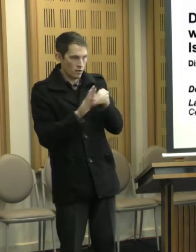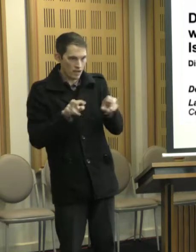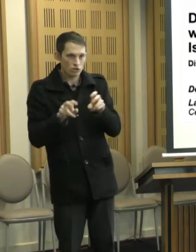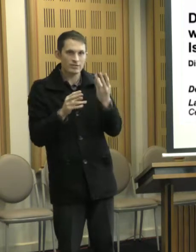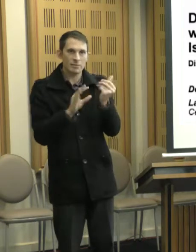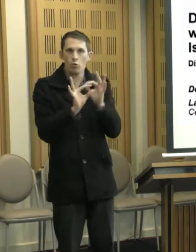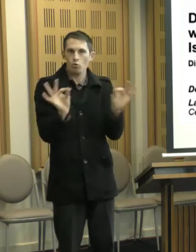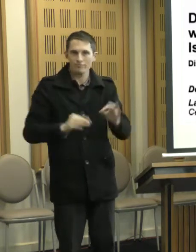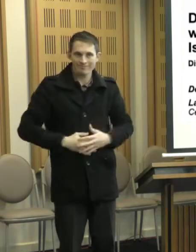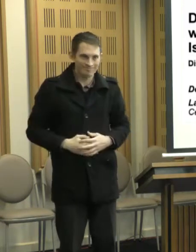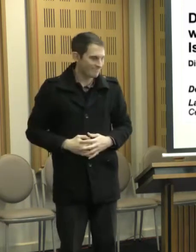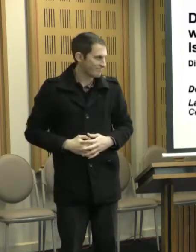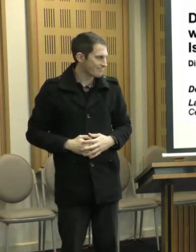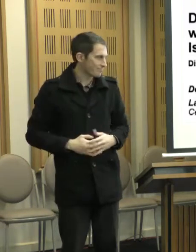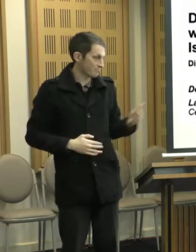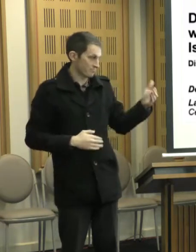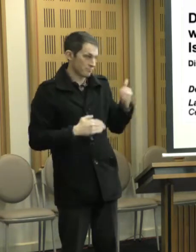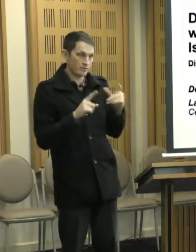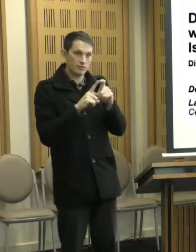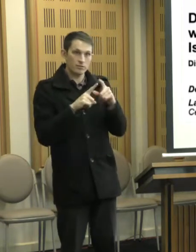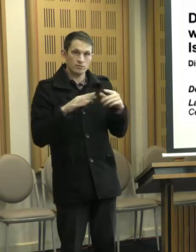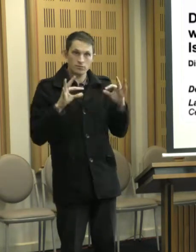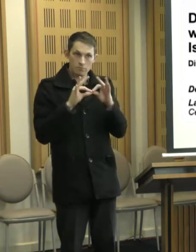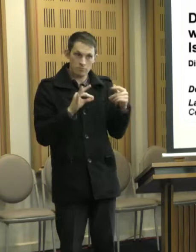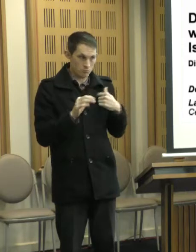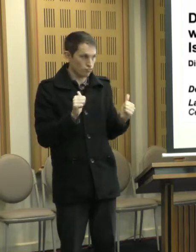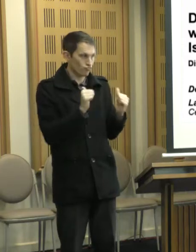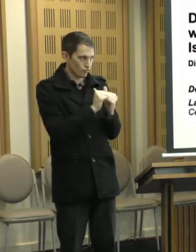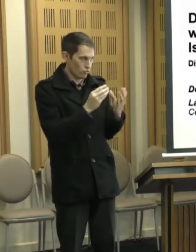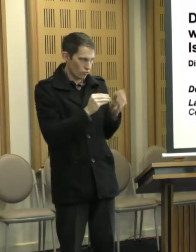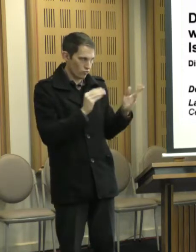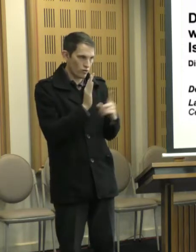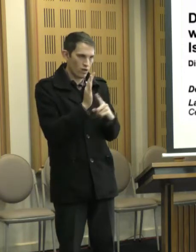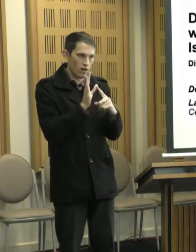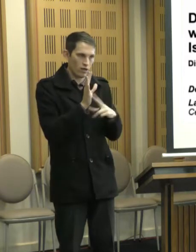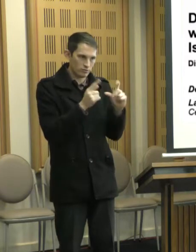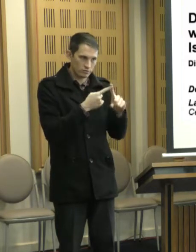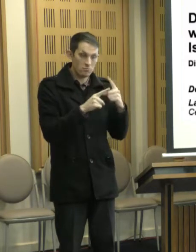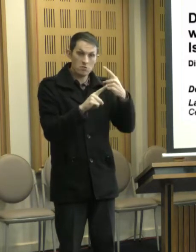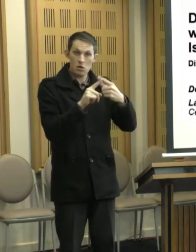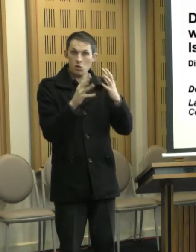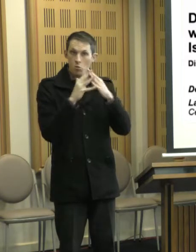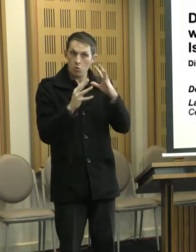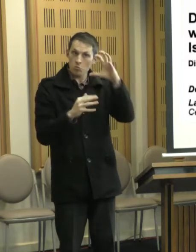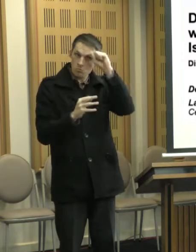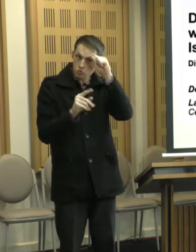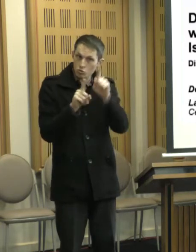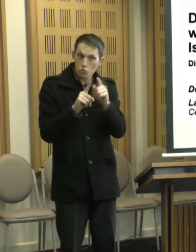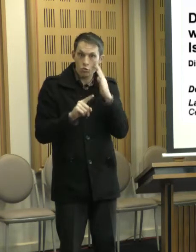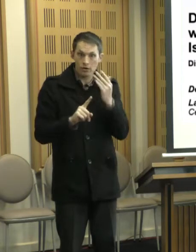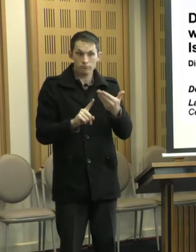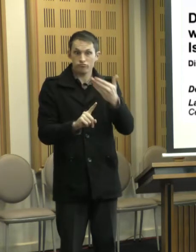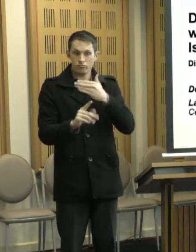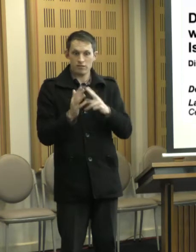Um, I agree Lance. And I think it's worth remembering too, that when the NDIS was devised,